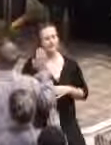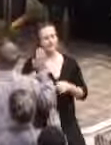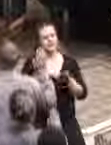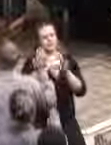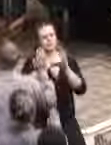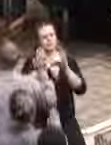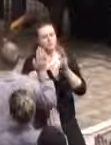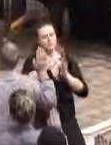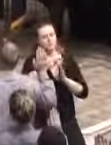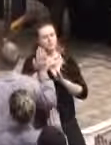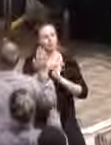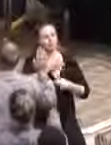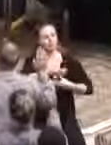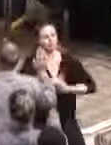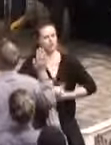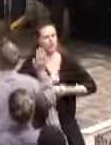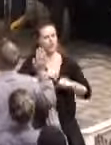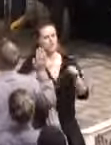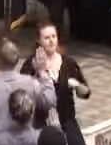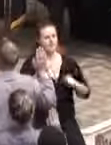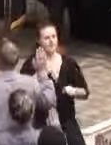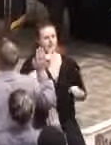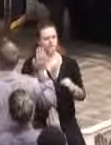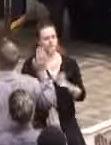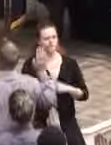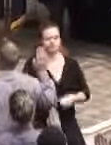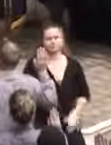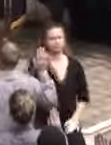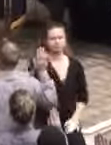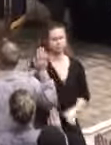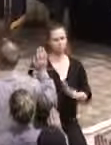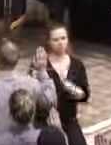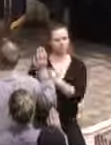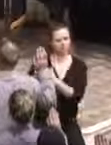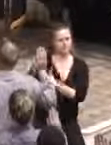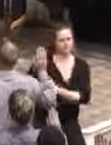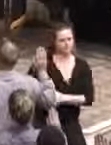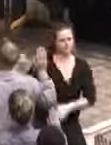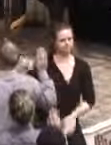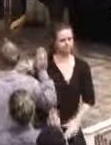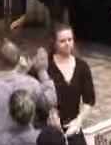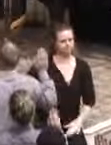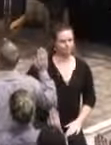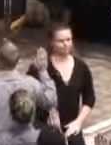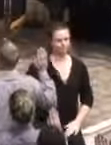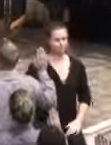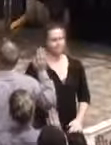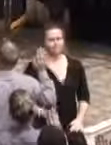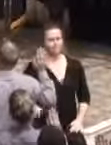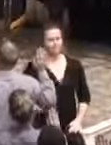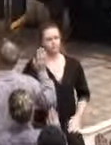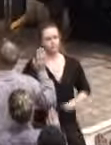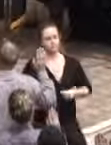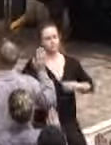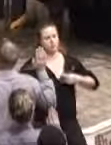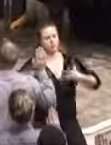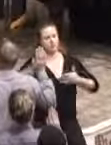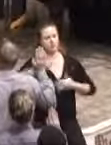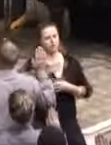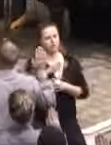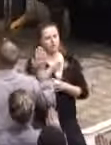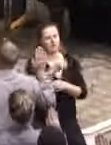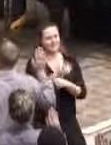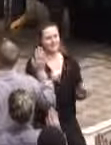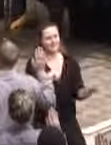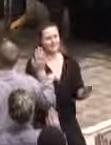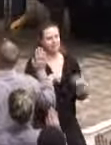symbols of the public trust in my ability and commitment. As symbols of the public trust in my ability and commitment. To provide. To for the public